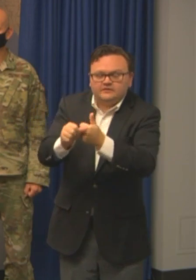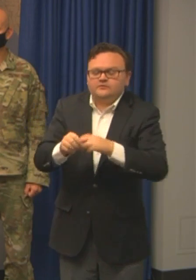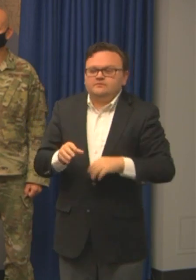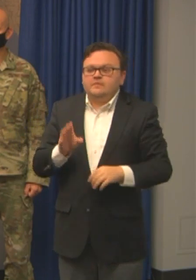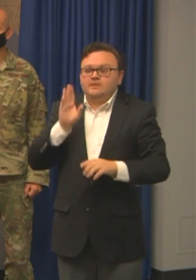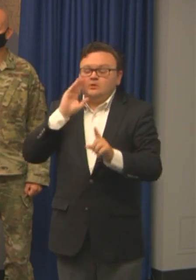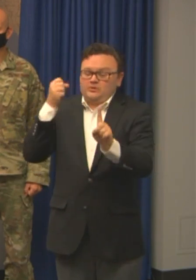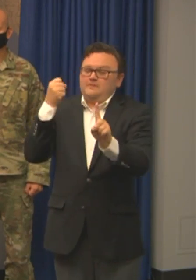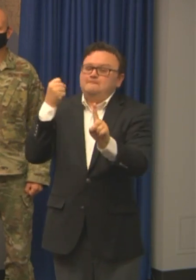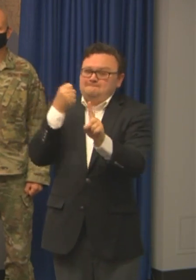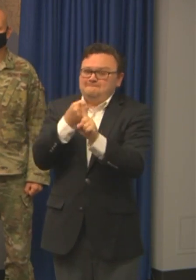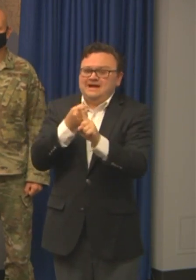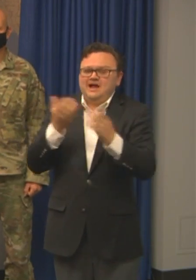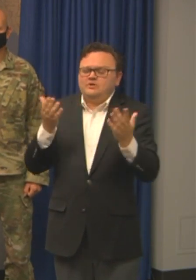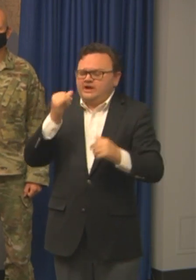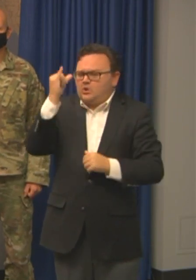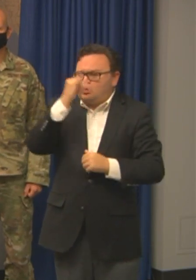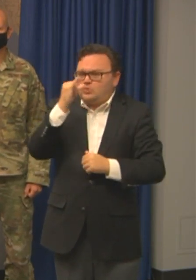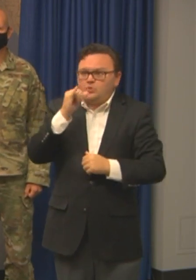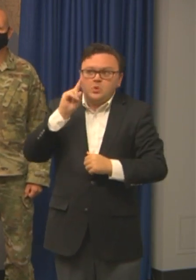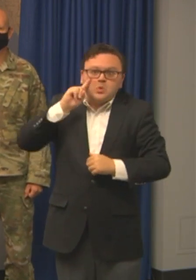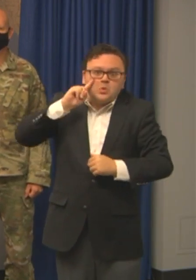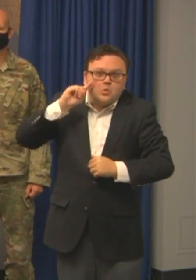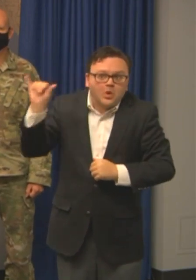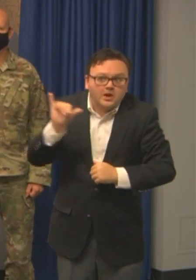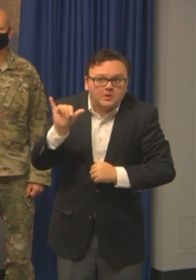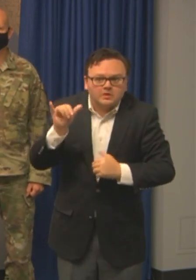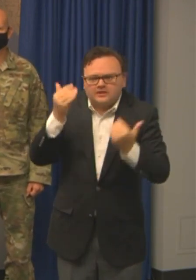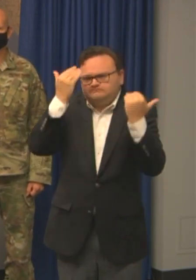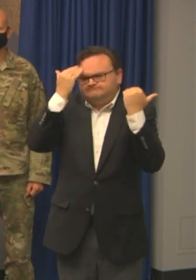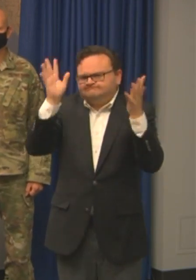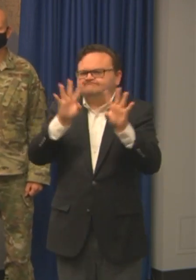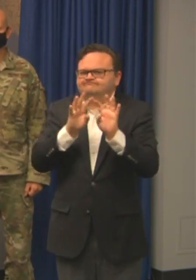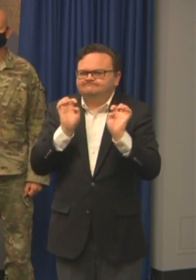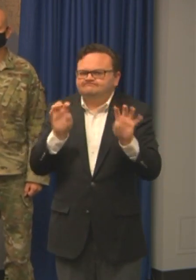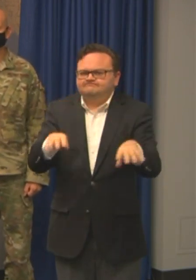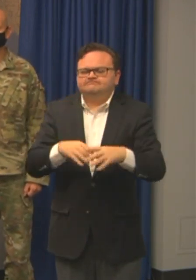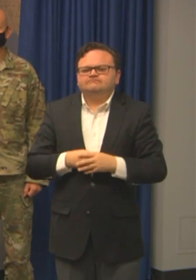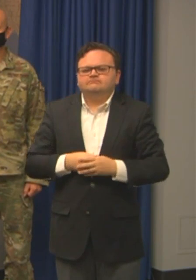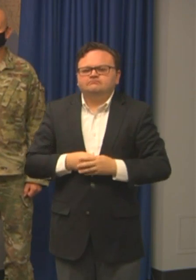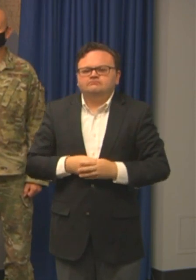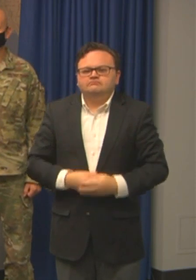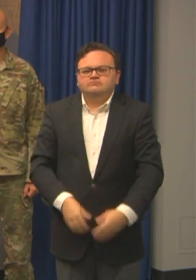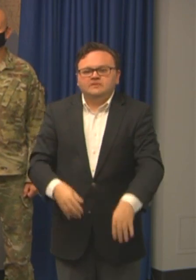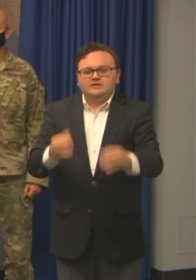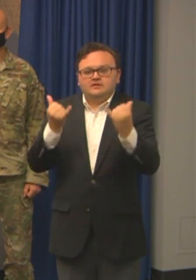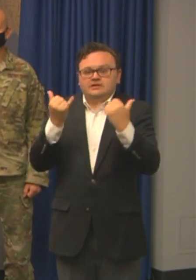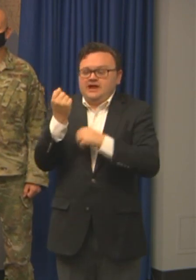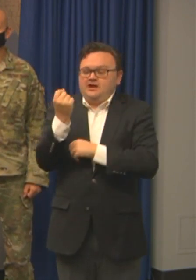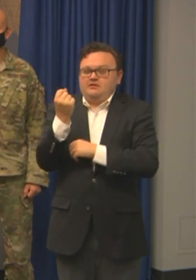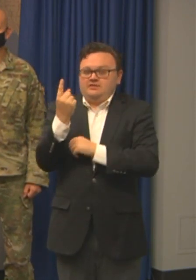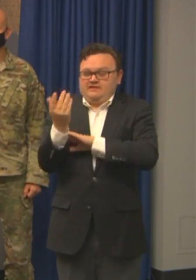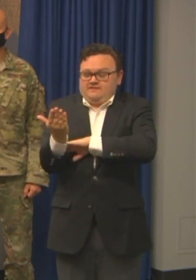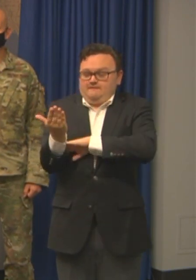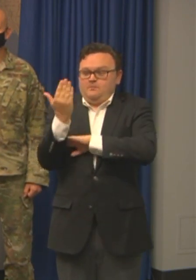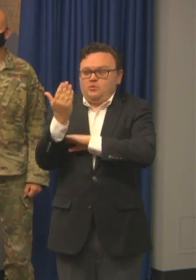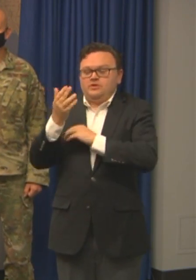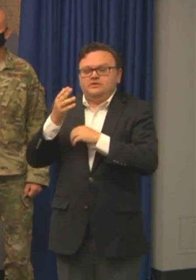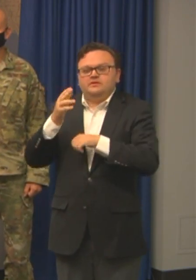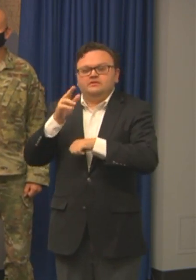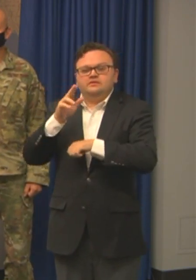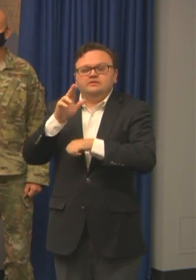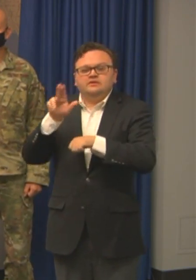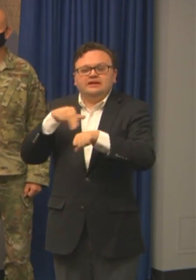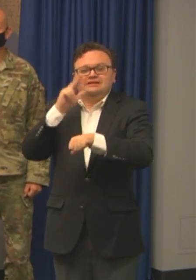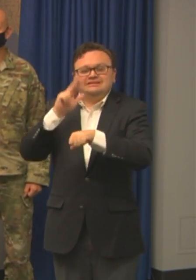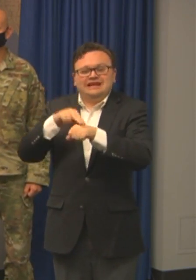take remains to be seen. We'll be looking at the, of course, the 11 a.m. advisory from the National Hurricane Center. You